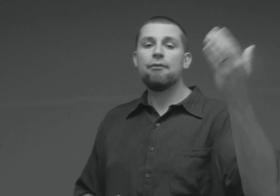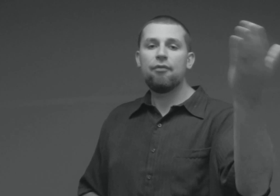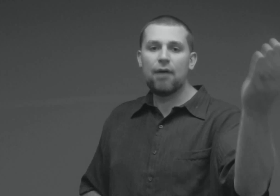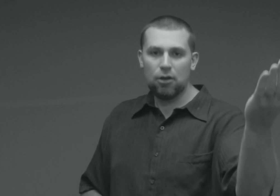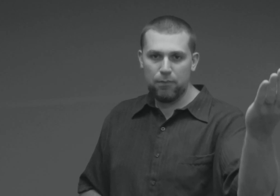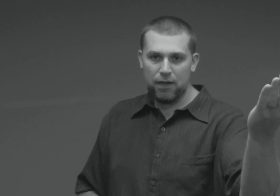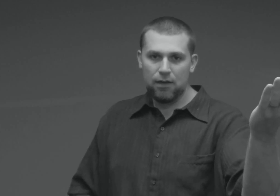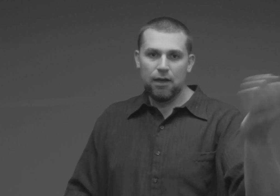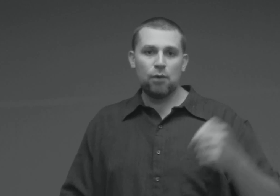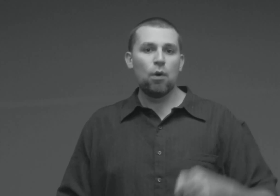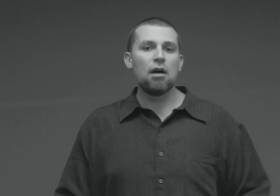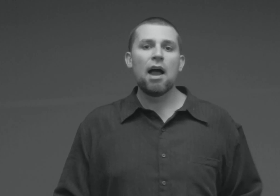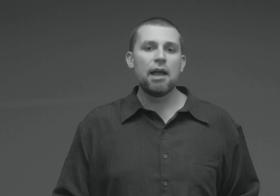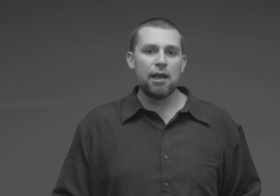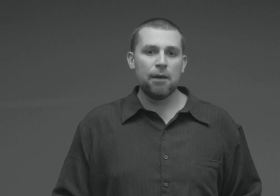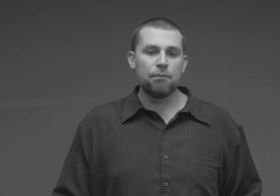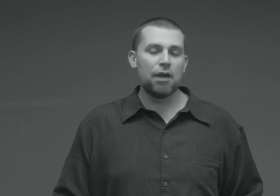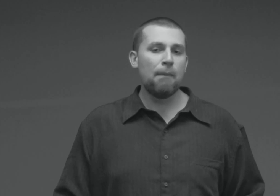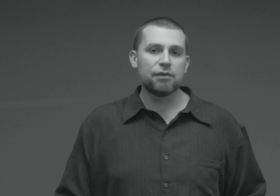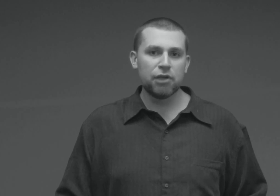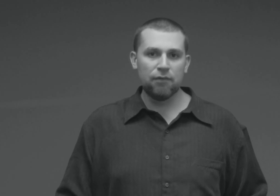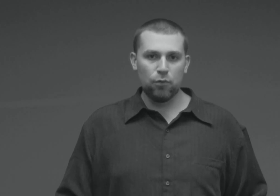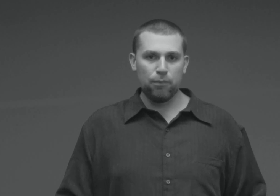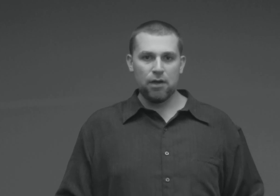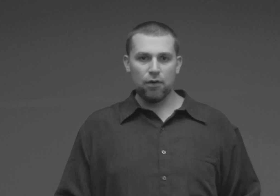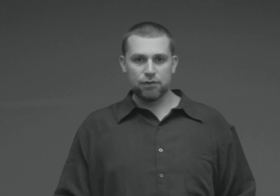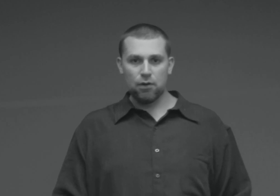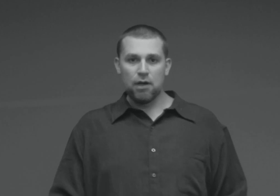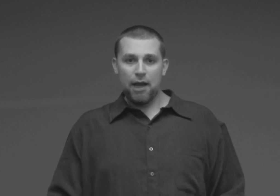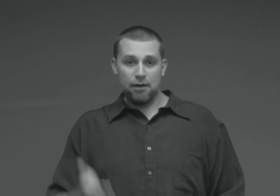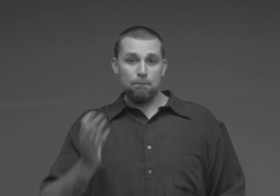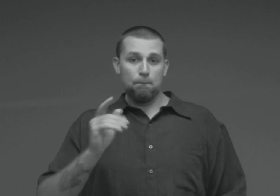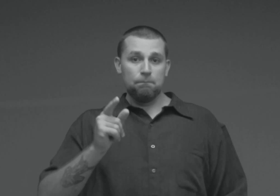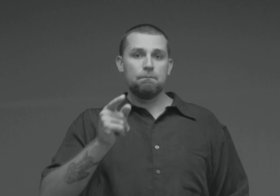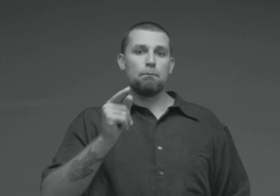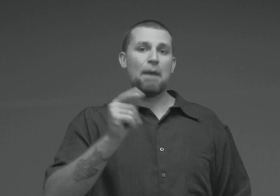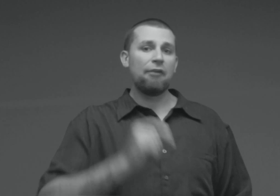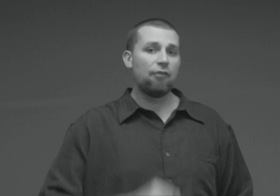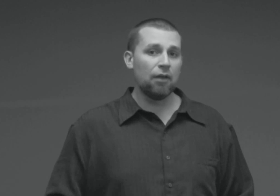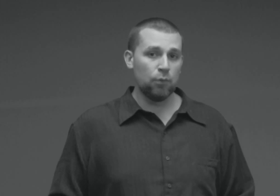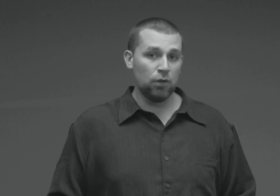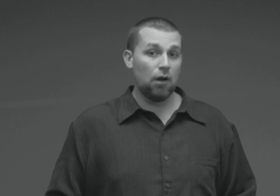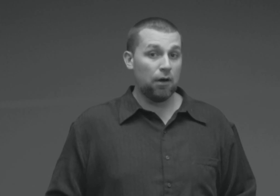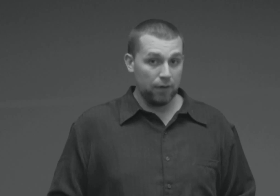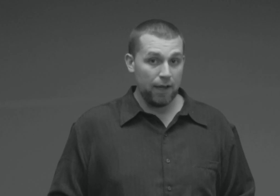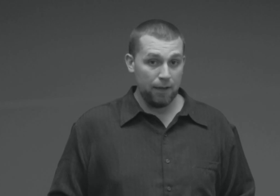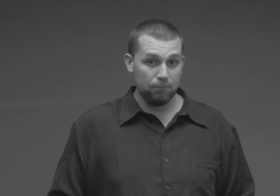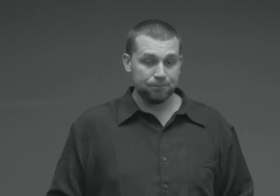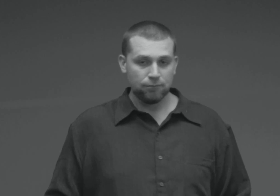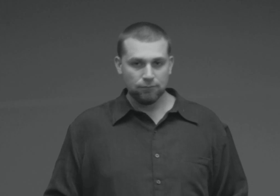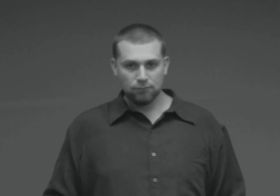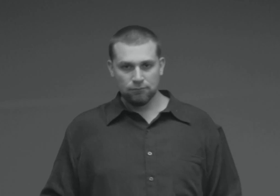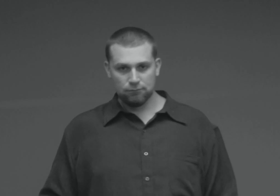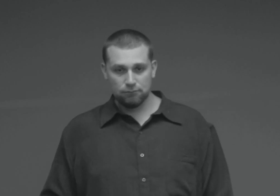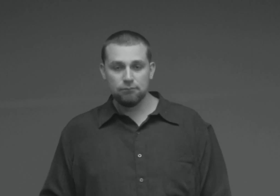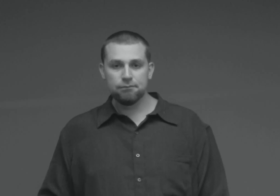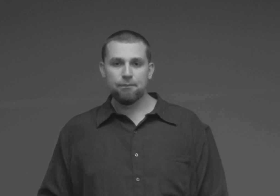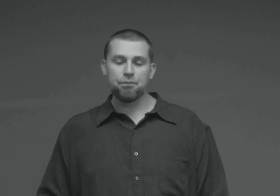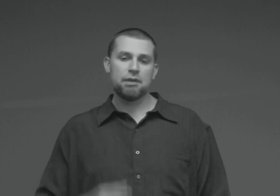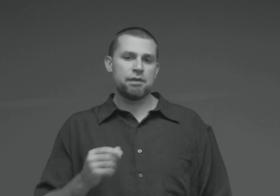him follow me. And where I am, there my servant will be also. And my father will honor him. You